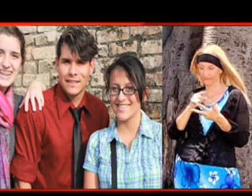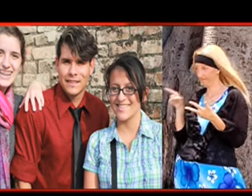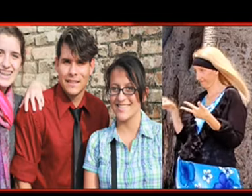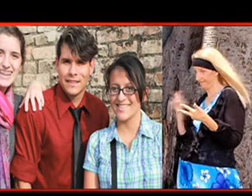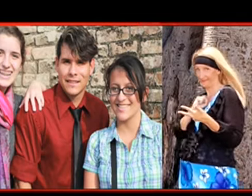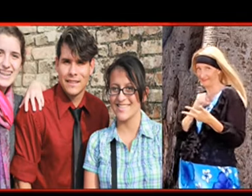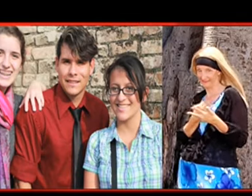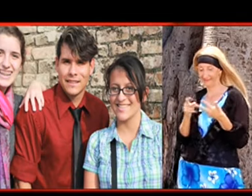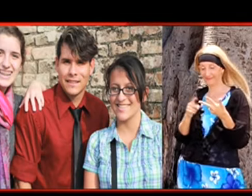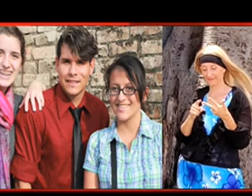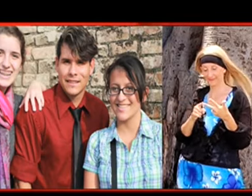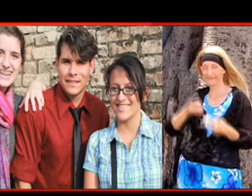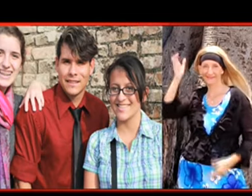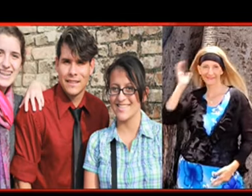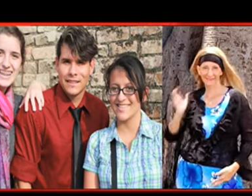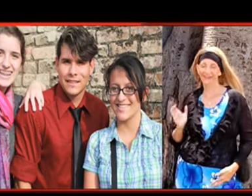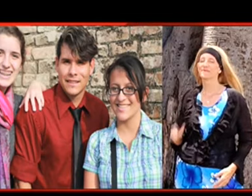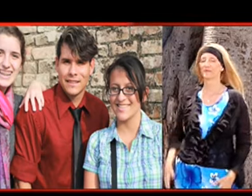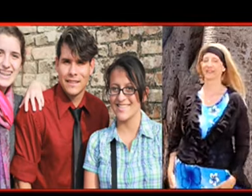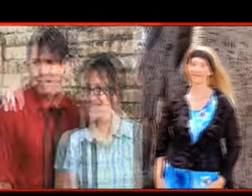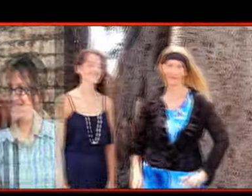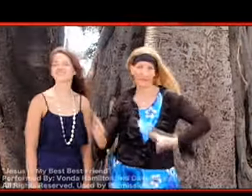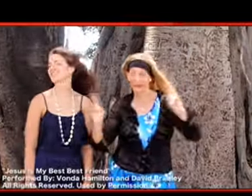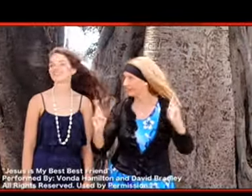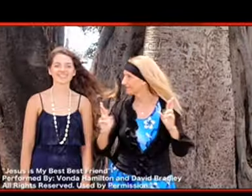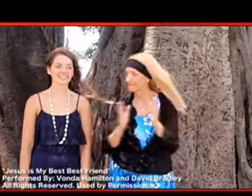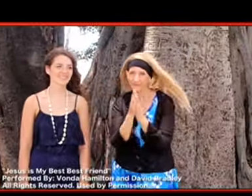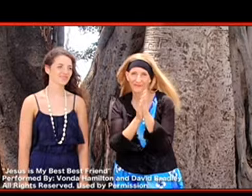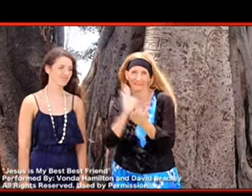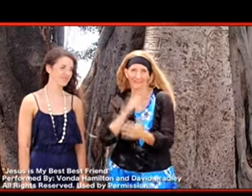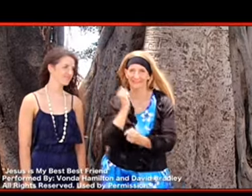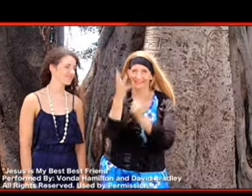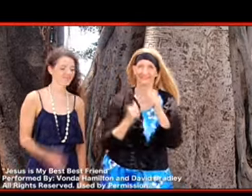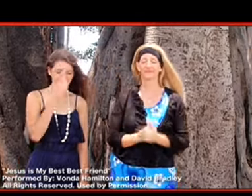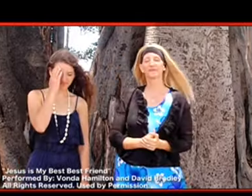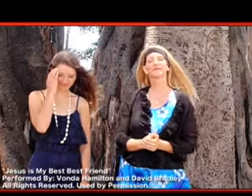Selah, this one. And Cloudy. Are we ready? Come on. Let's sing.